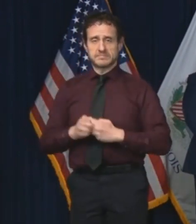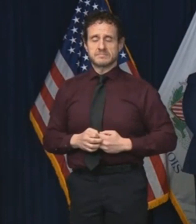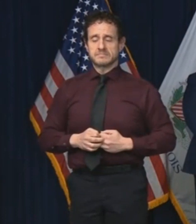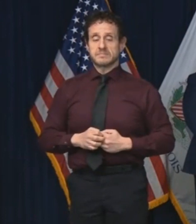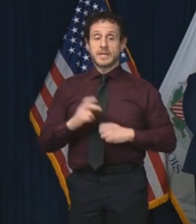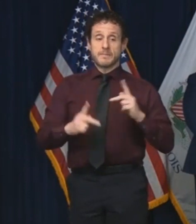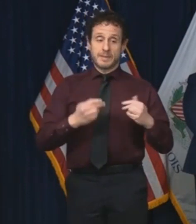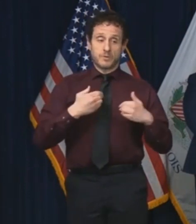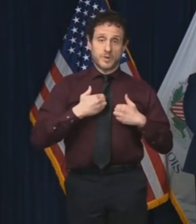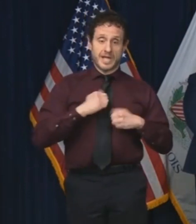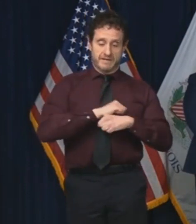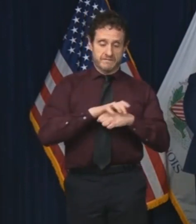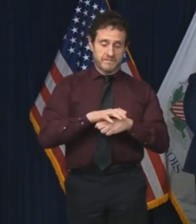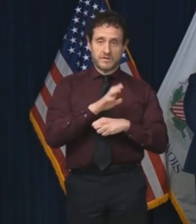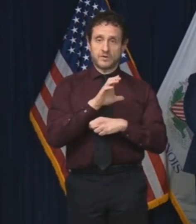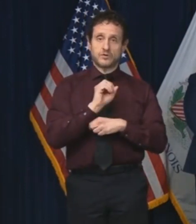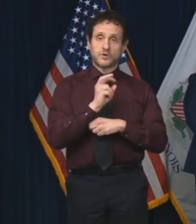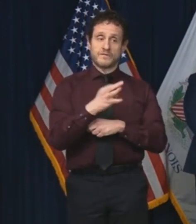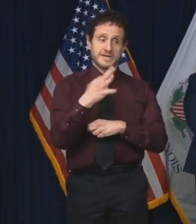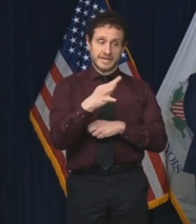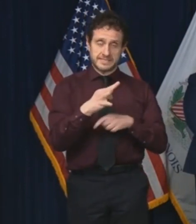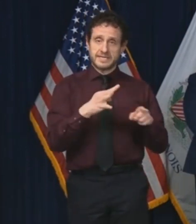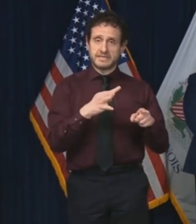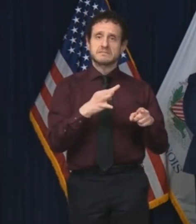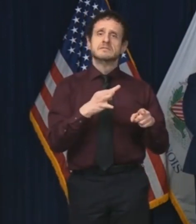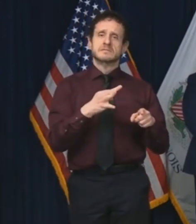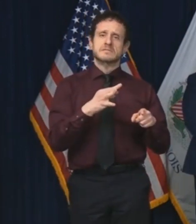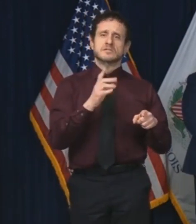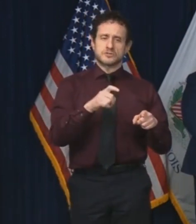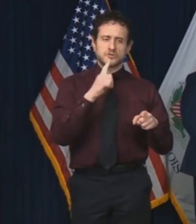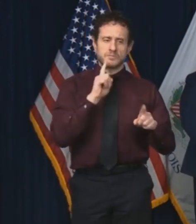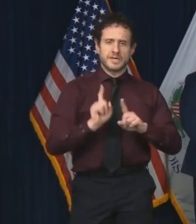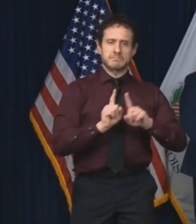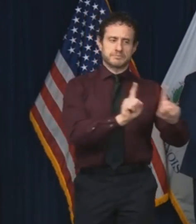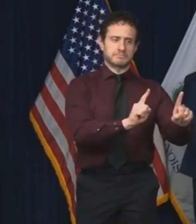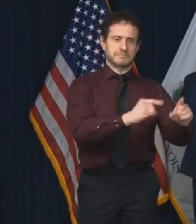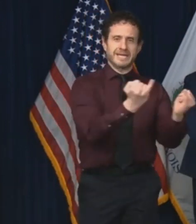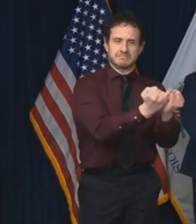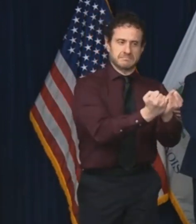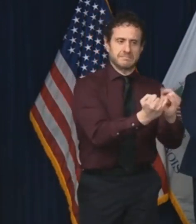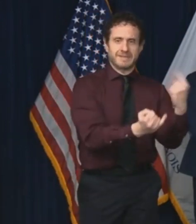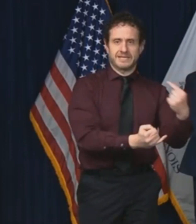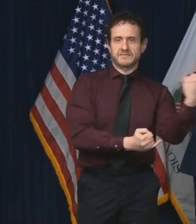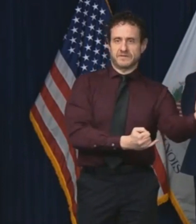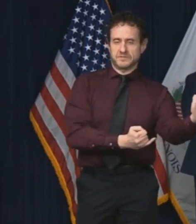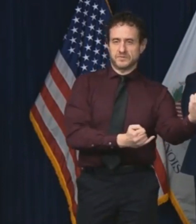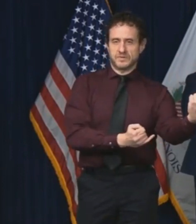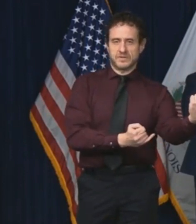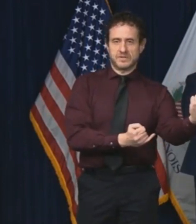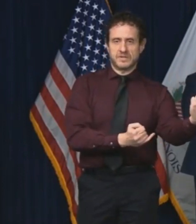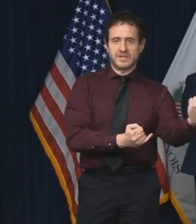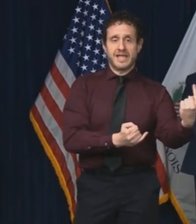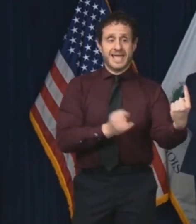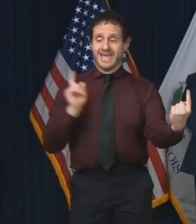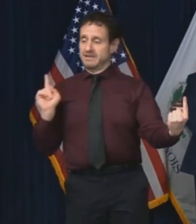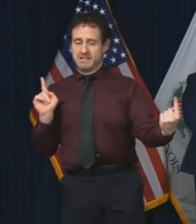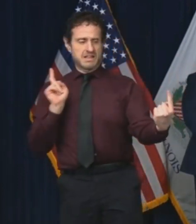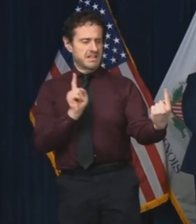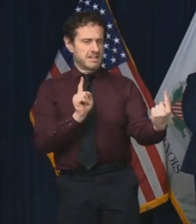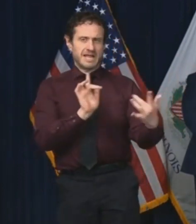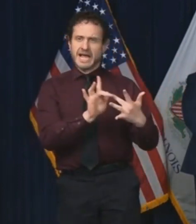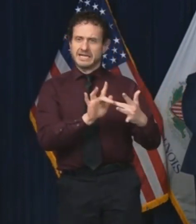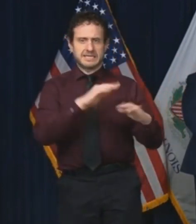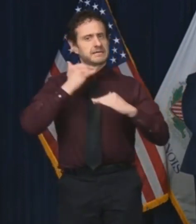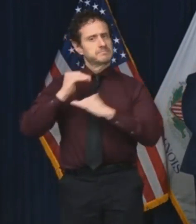people who are positive should be isolated individually and close contact should be quarantined individually. However, that can't always be possible